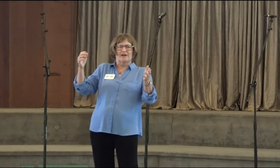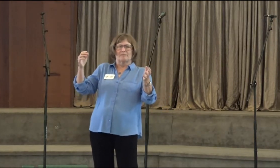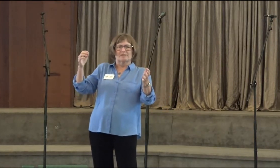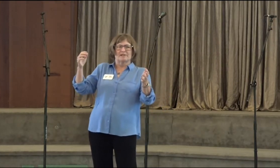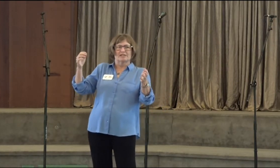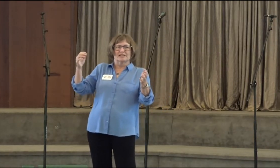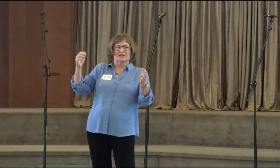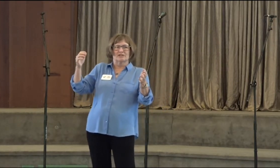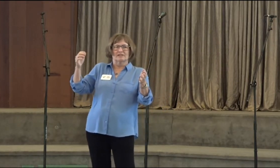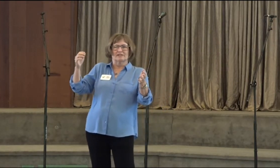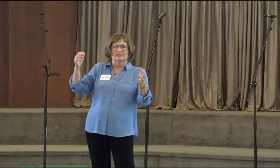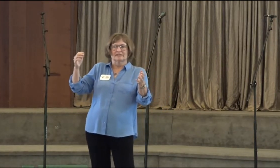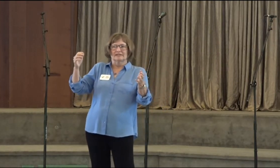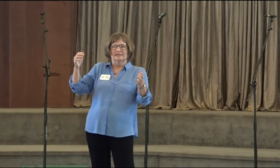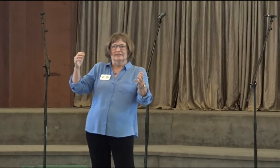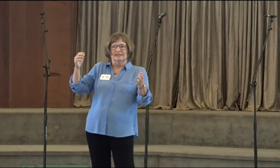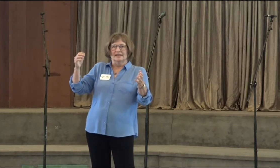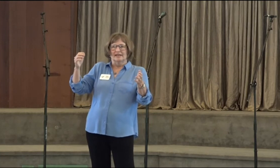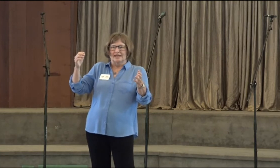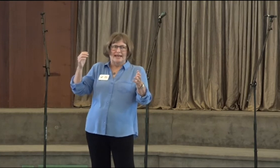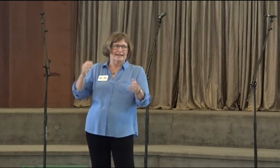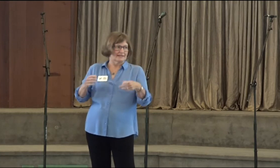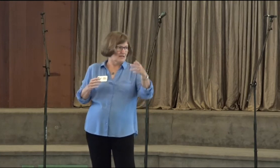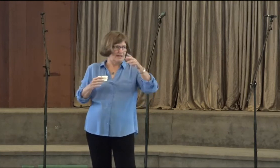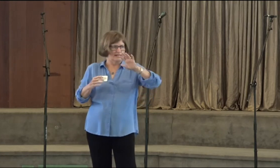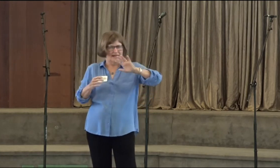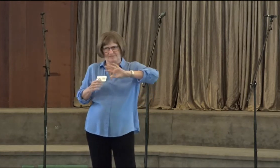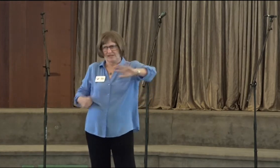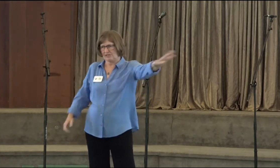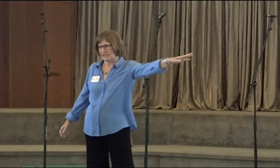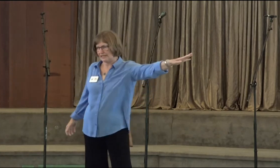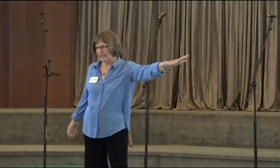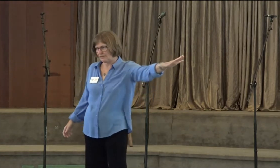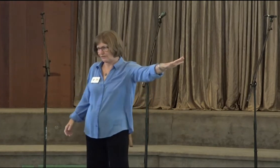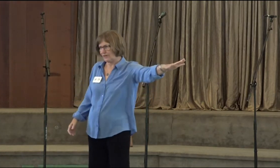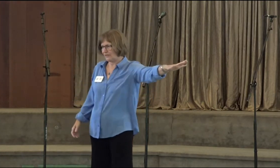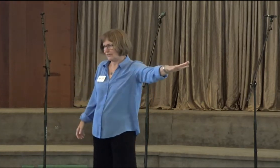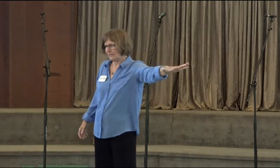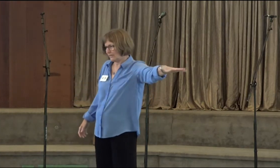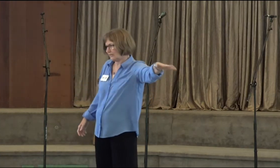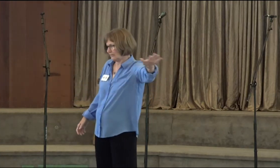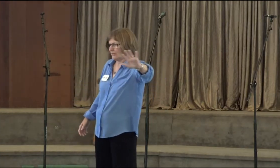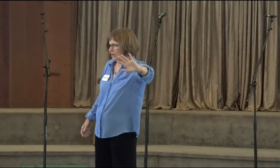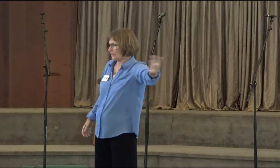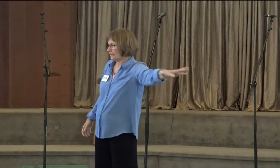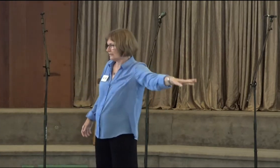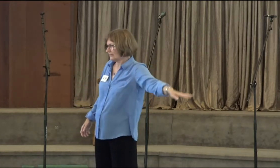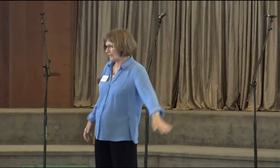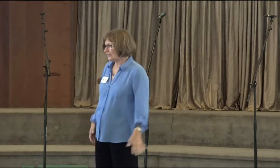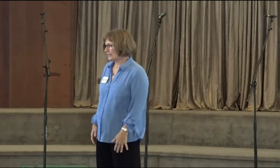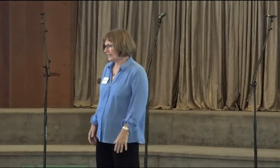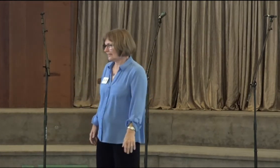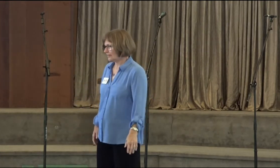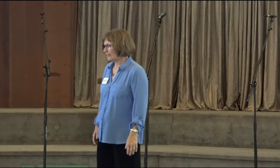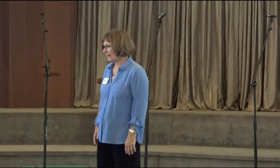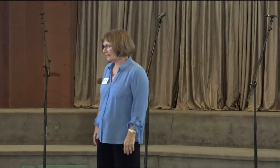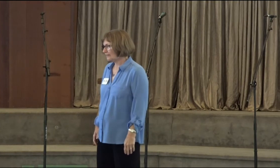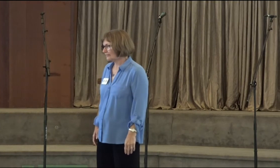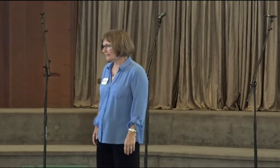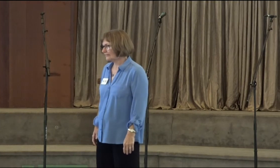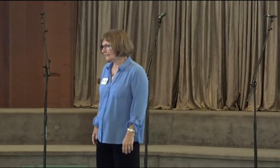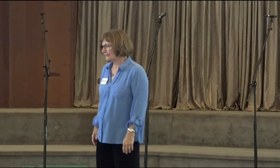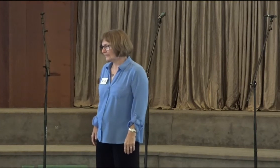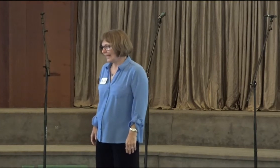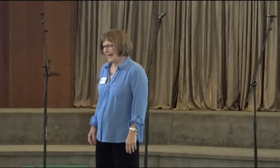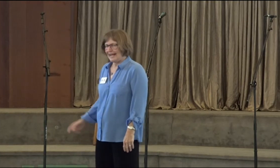myself up as much as I could. And a lot of times I just laid down on the ground, on the carpet. I just laid down and back.